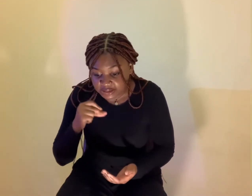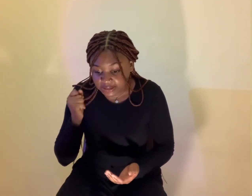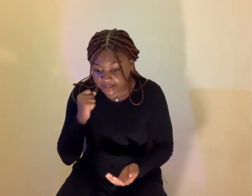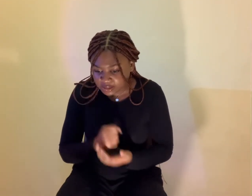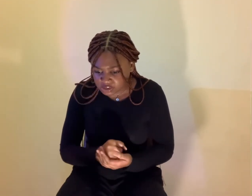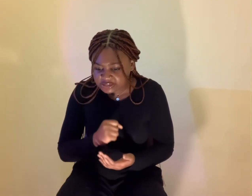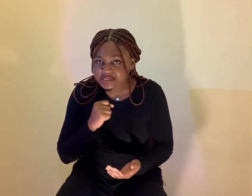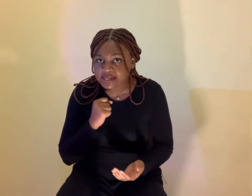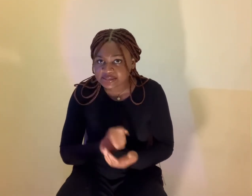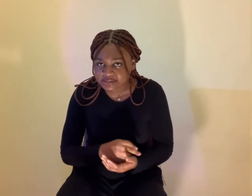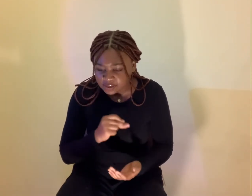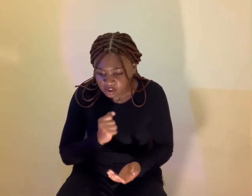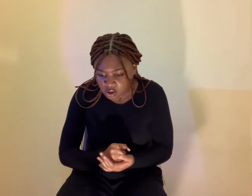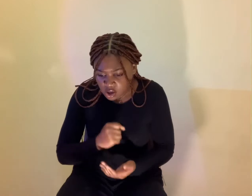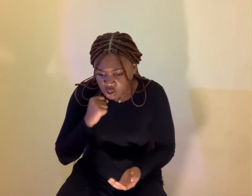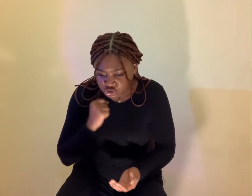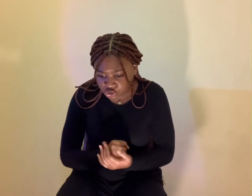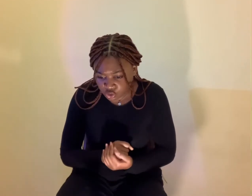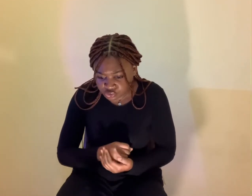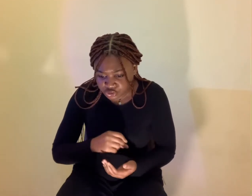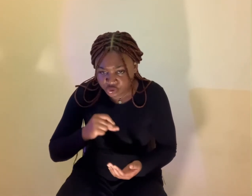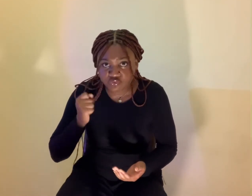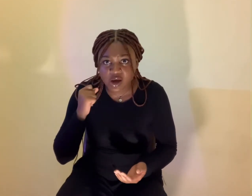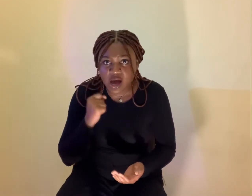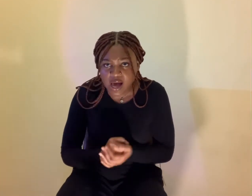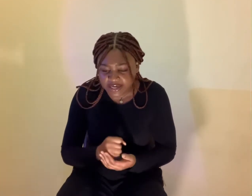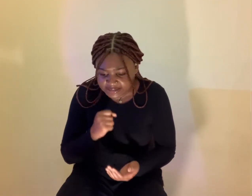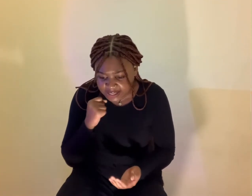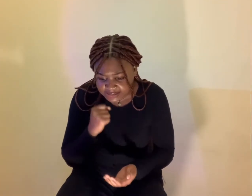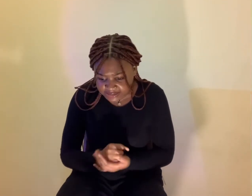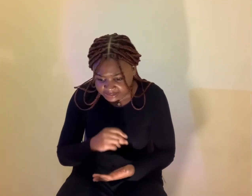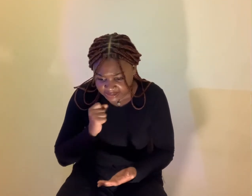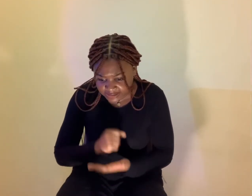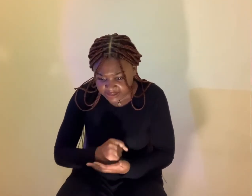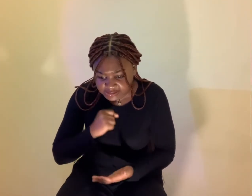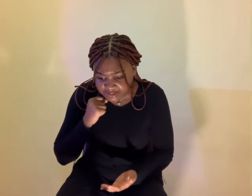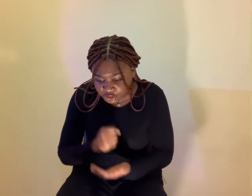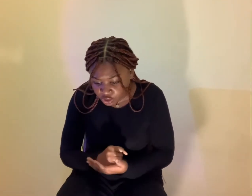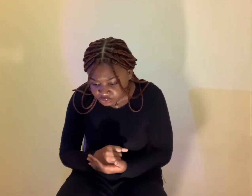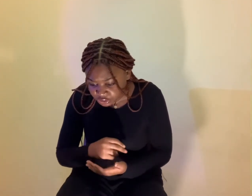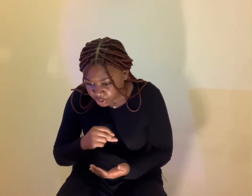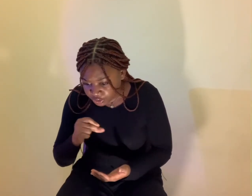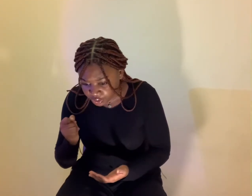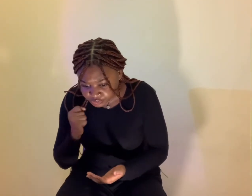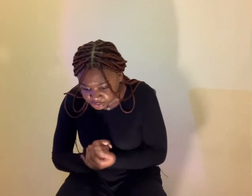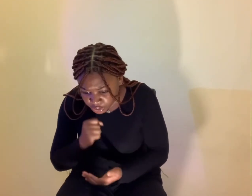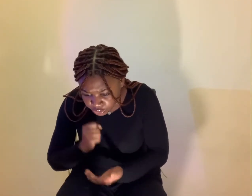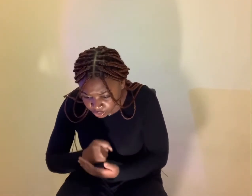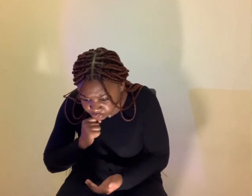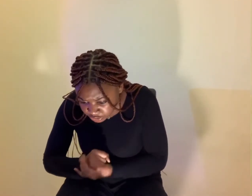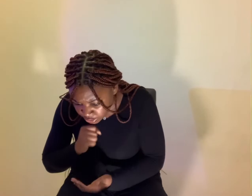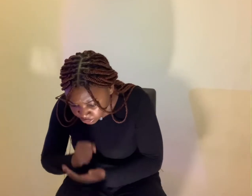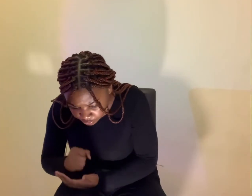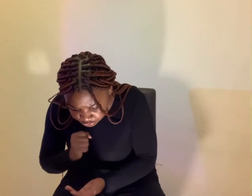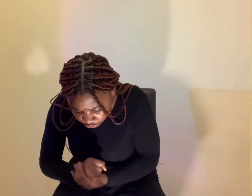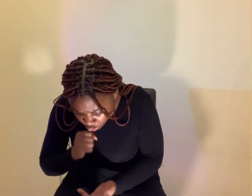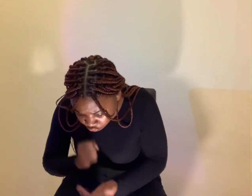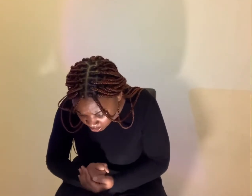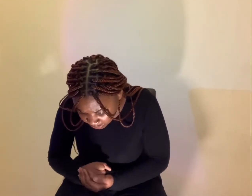a legal sense shows an erotic tendency see note note note note chronic